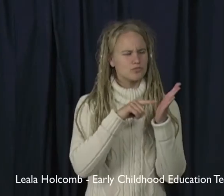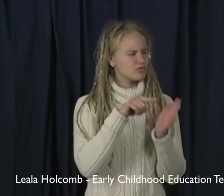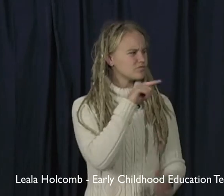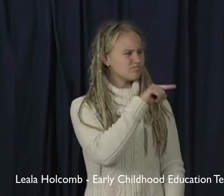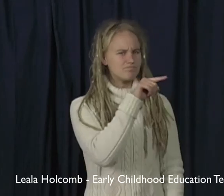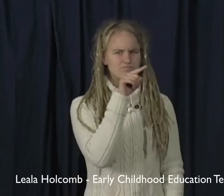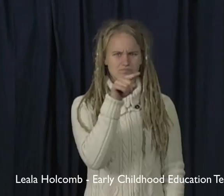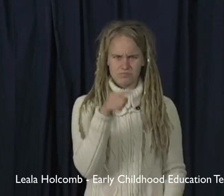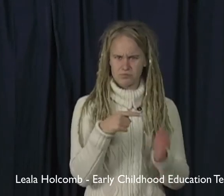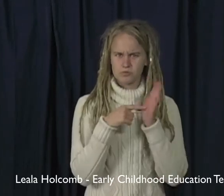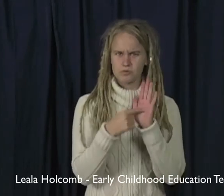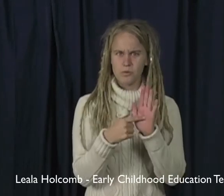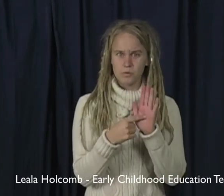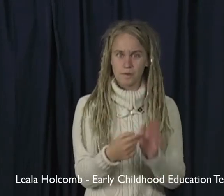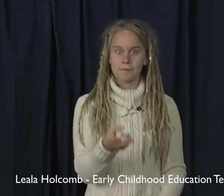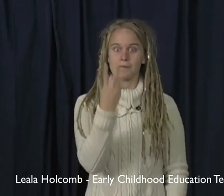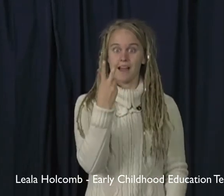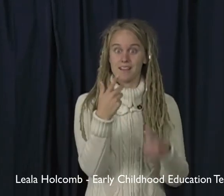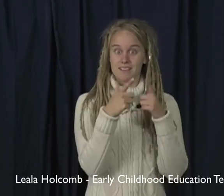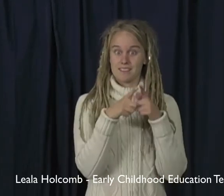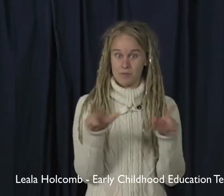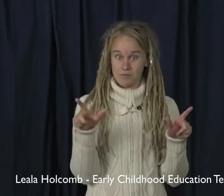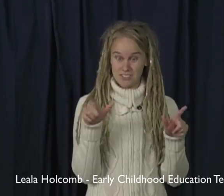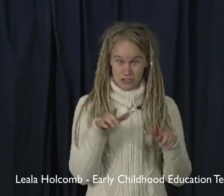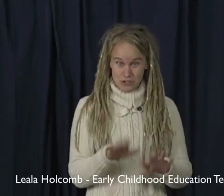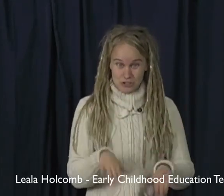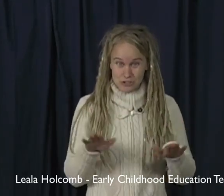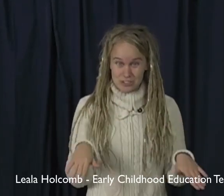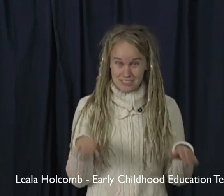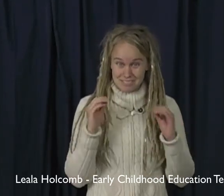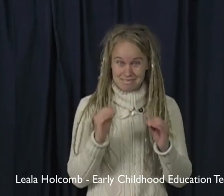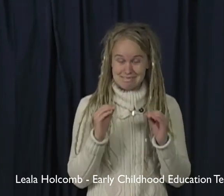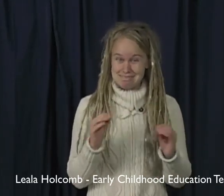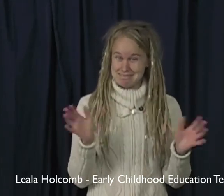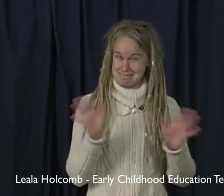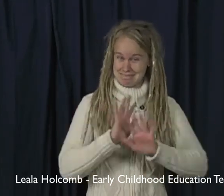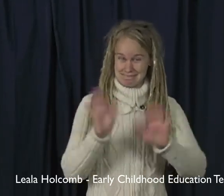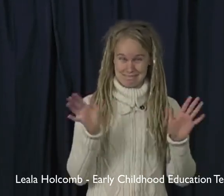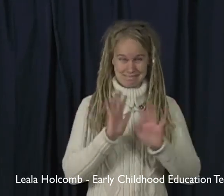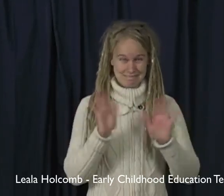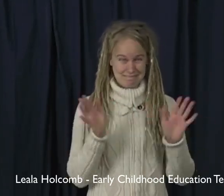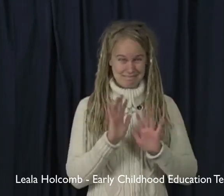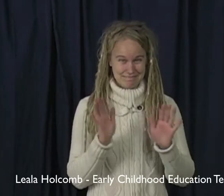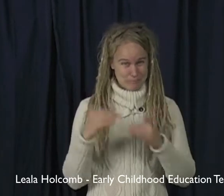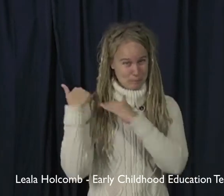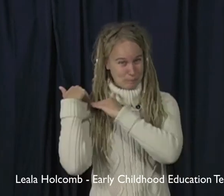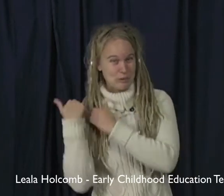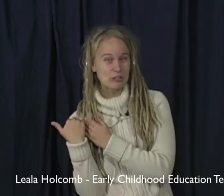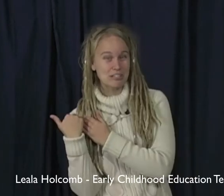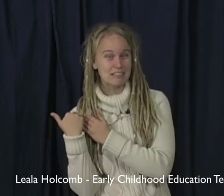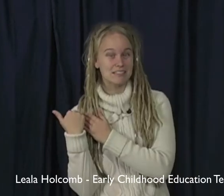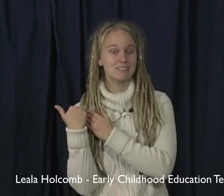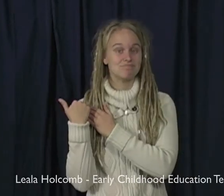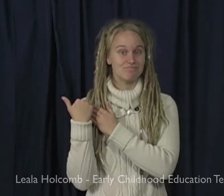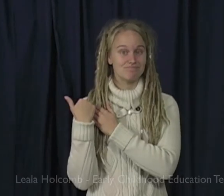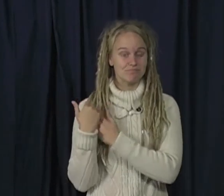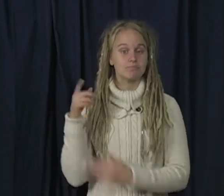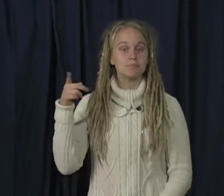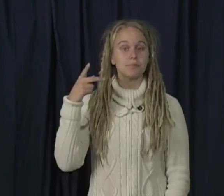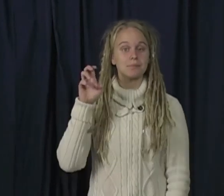There's been research out there that has discouraged the teaching of two languages to children, that it puts a burden on the children.